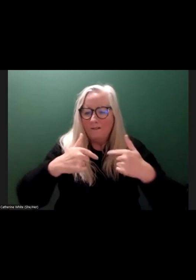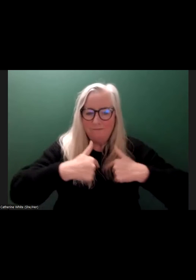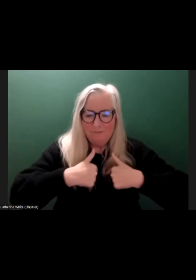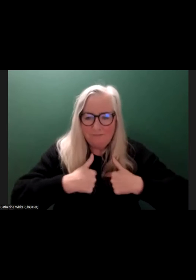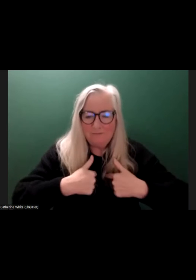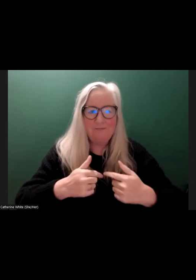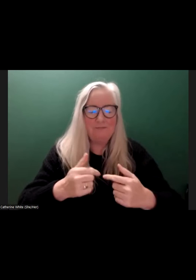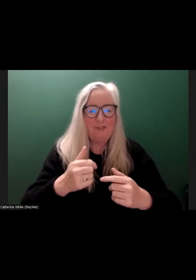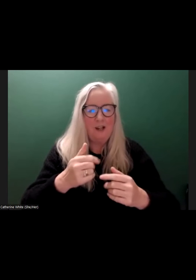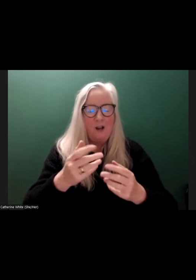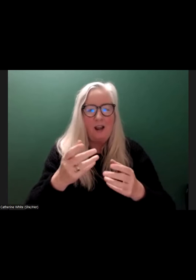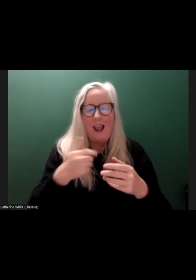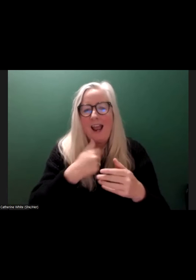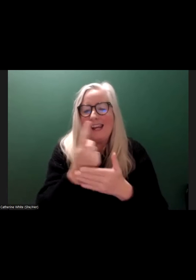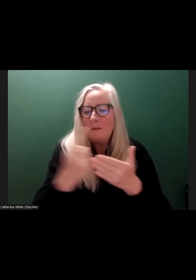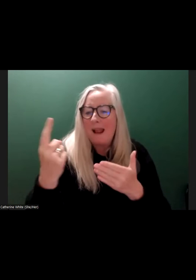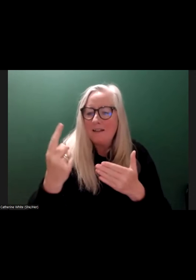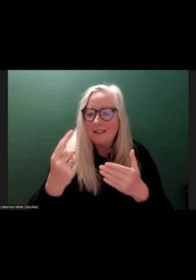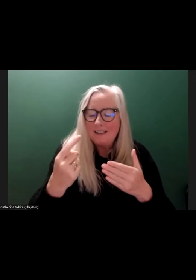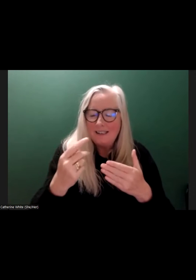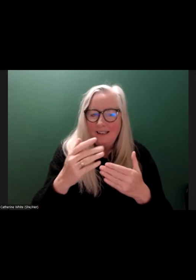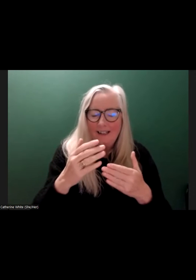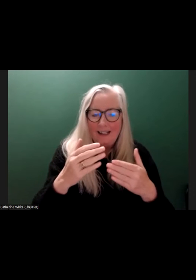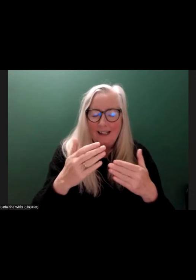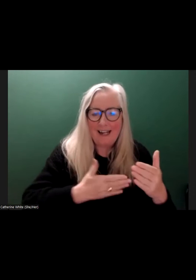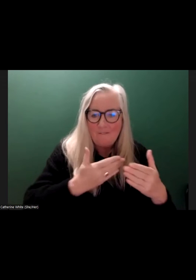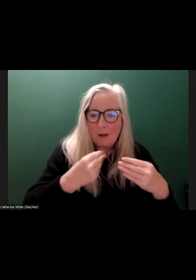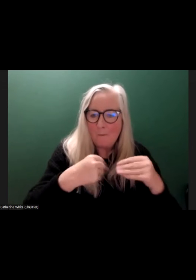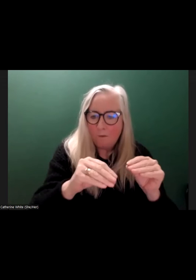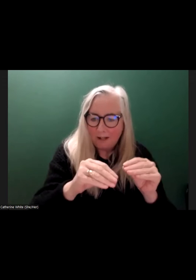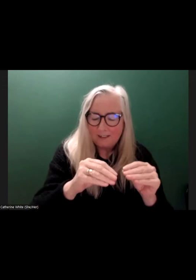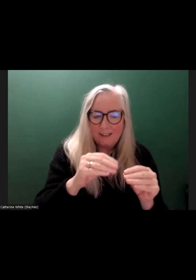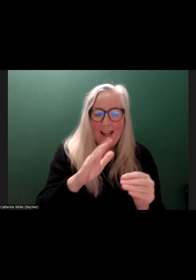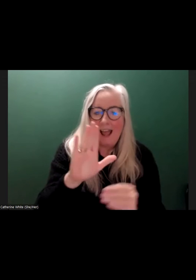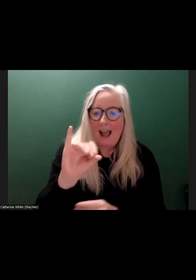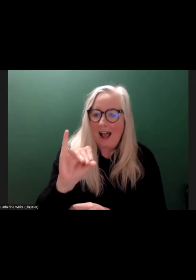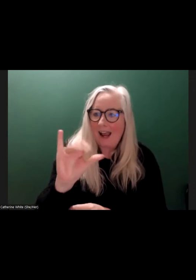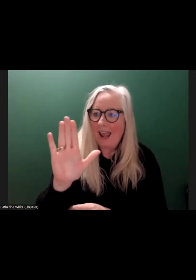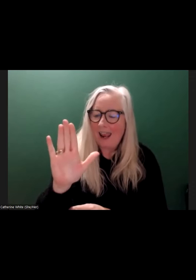in Independent Living Movement Ireland are ilmi.ie, if you want to go to our website.